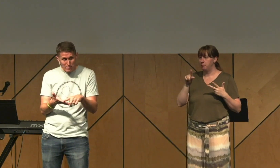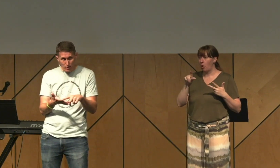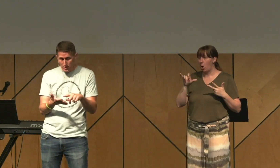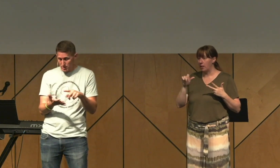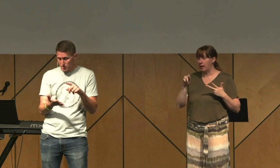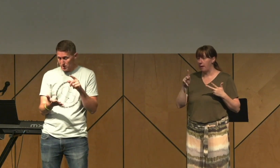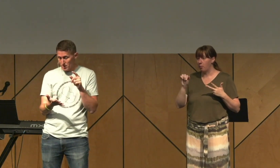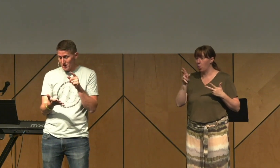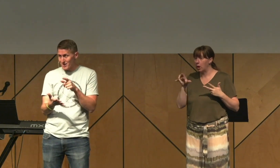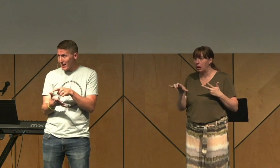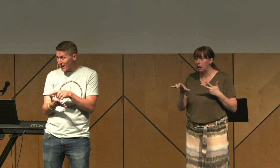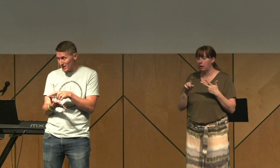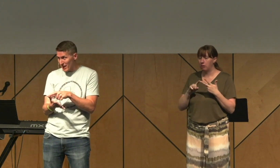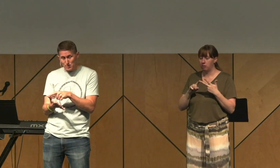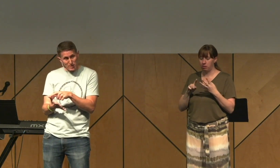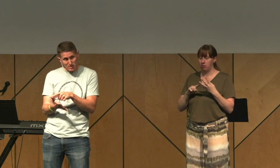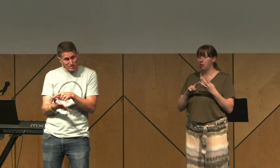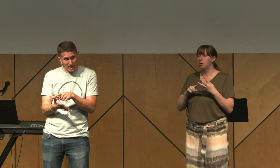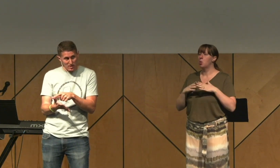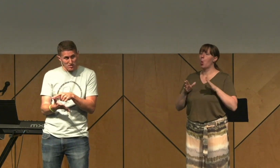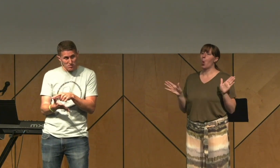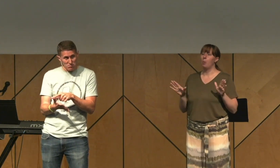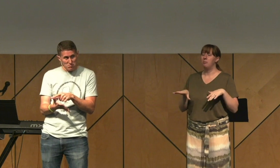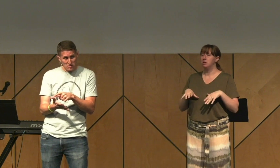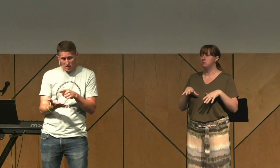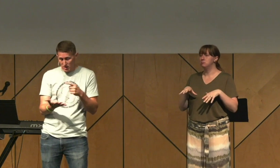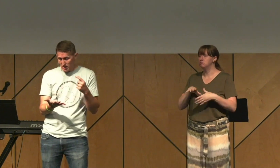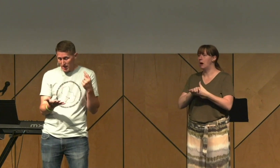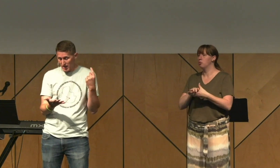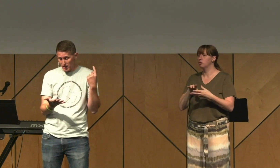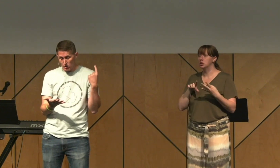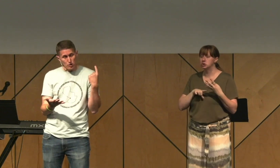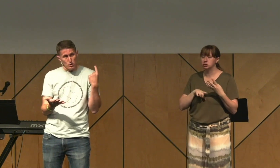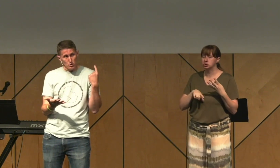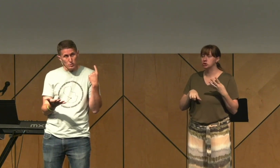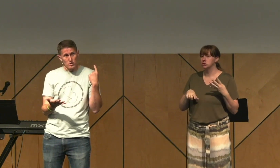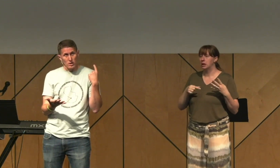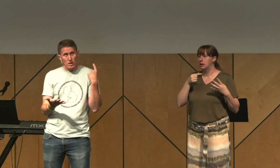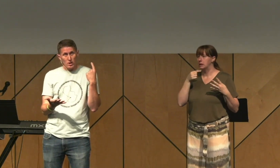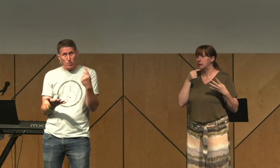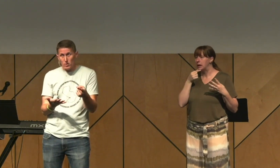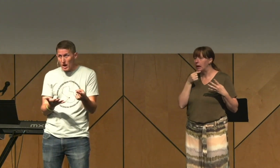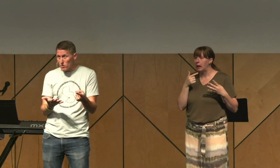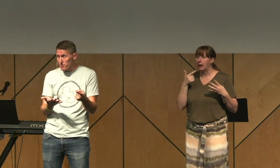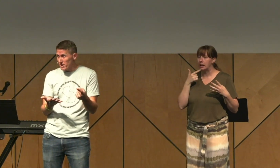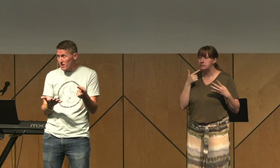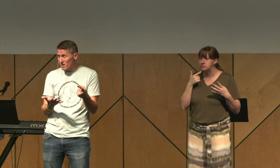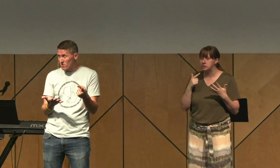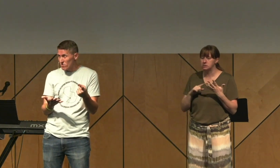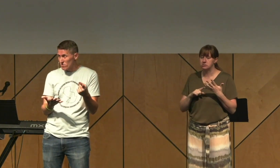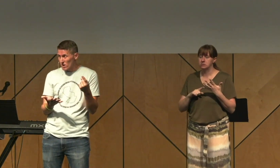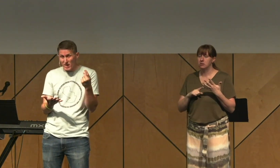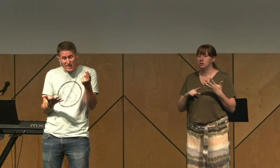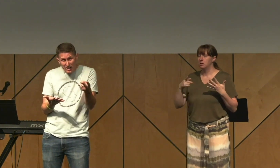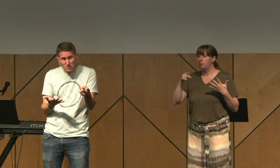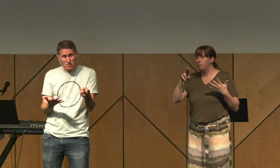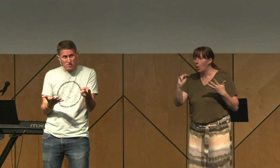open marriage, gay and lesbian sex. That includes pornography,